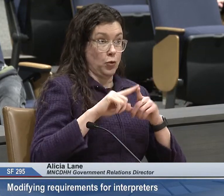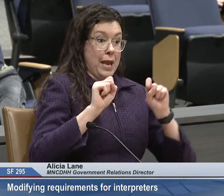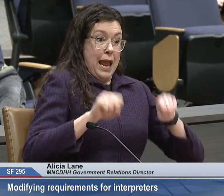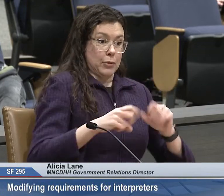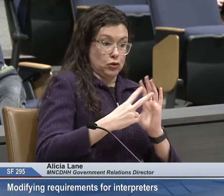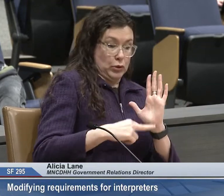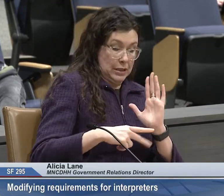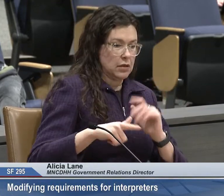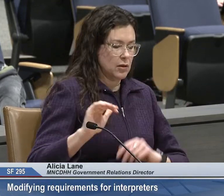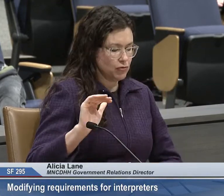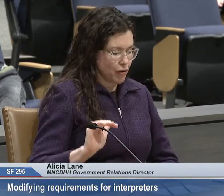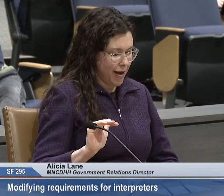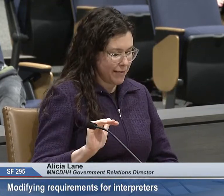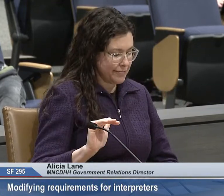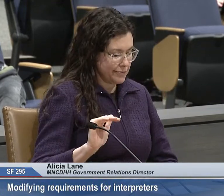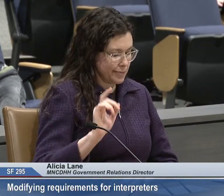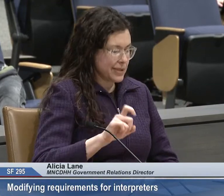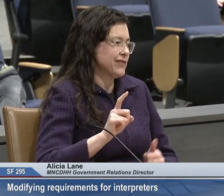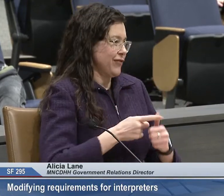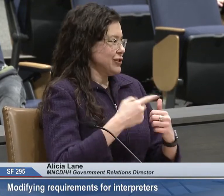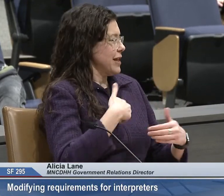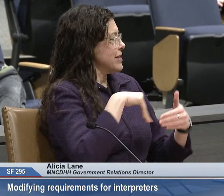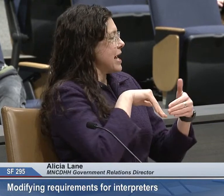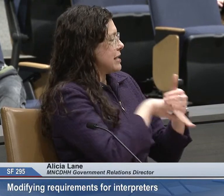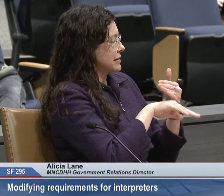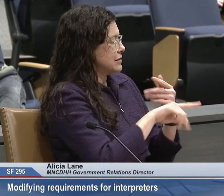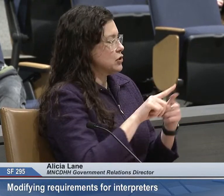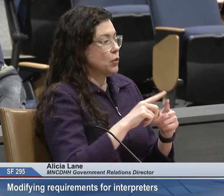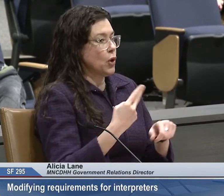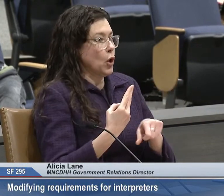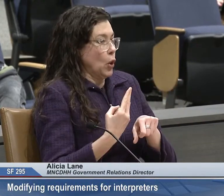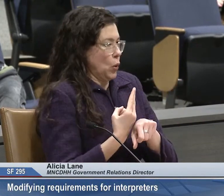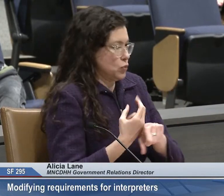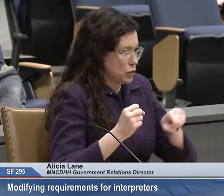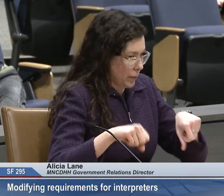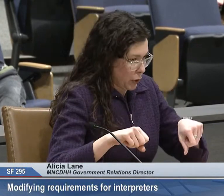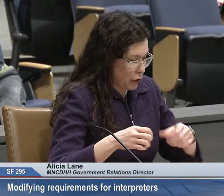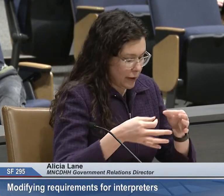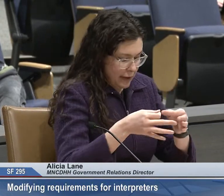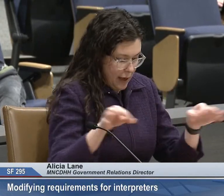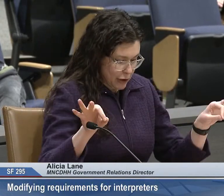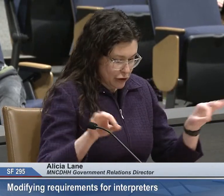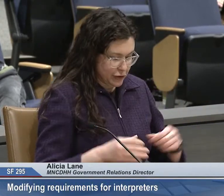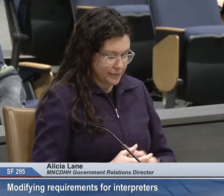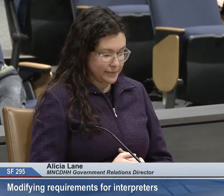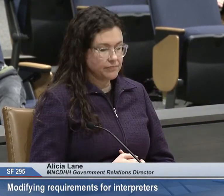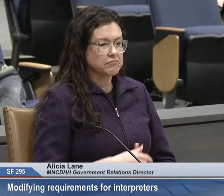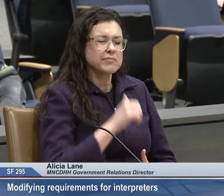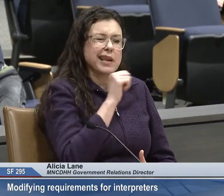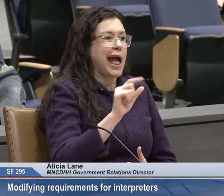To be able to read, a child must first have access to usable language.